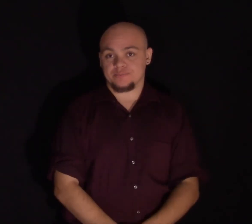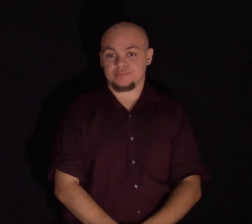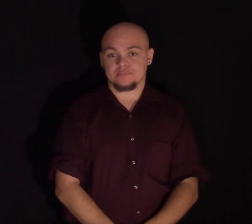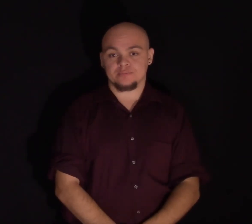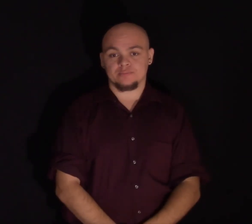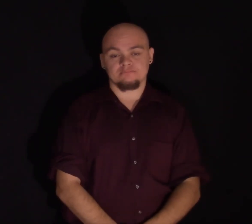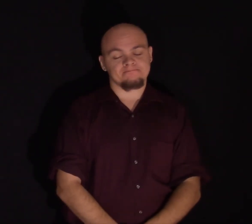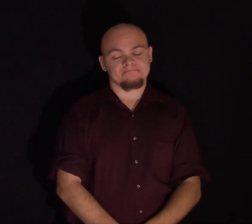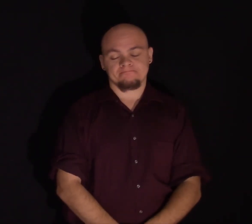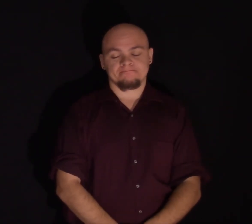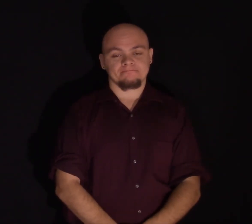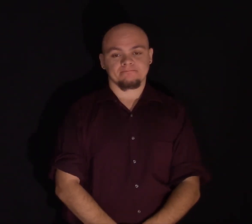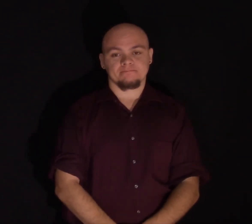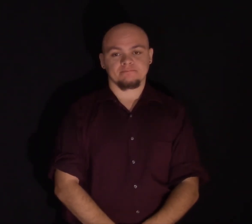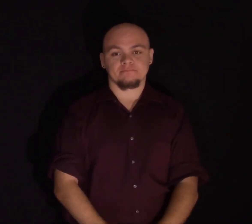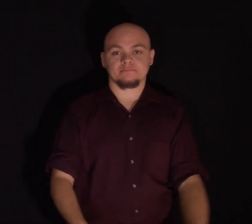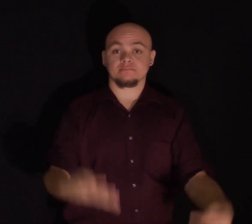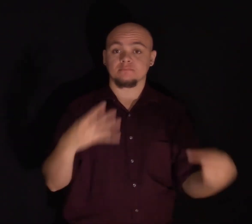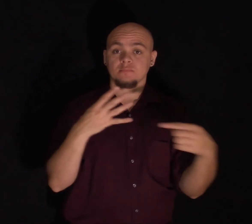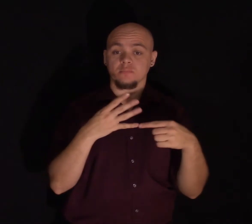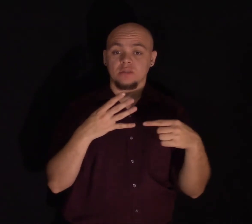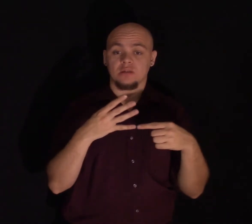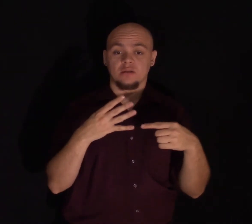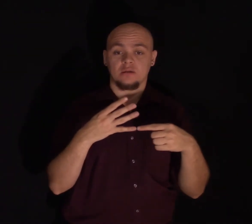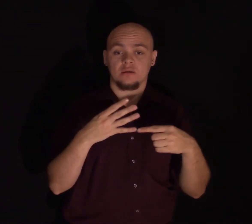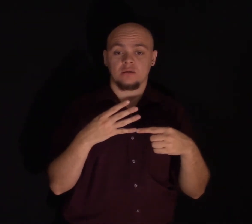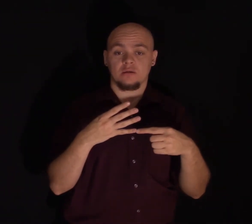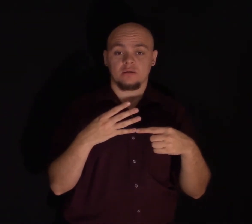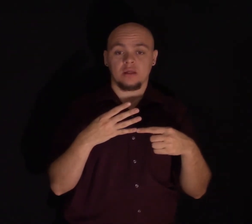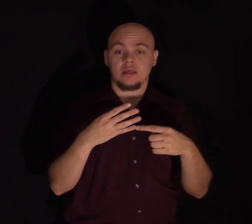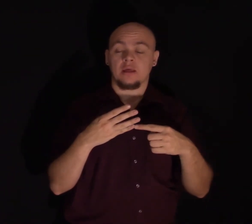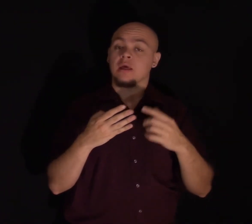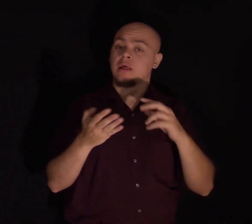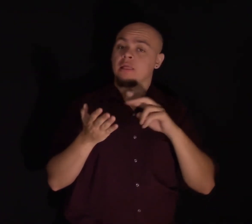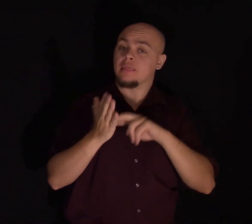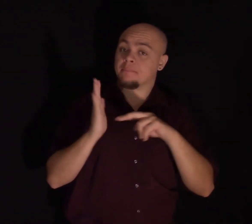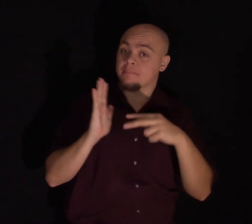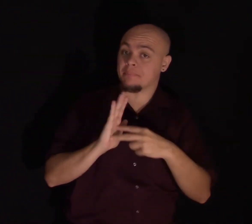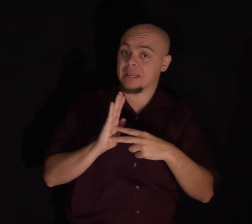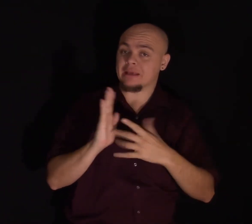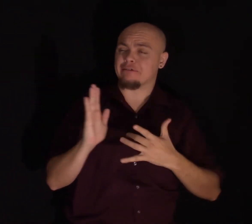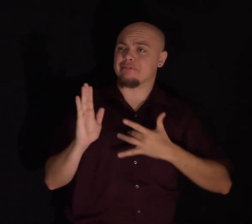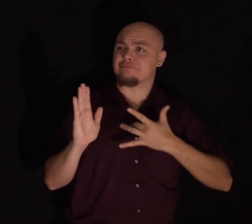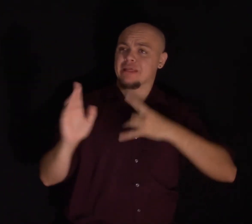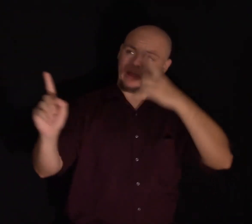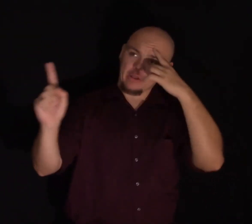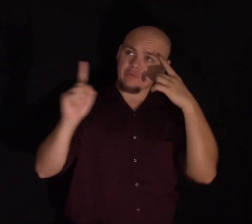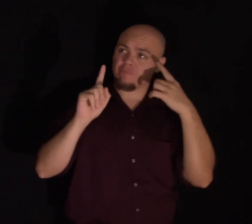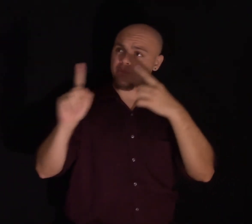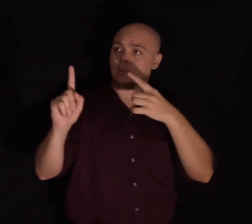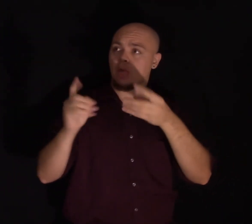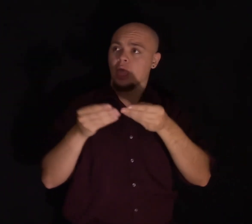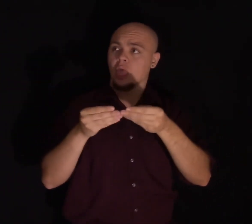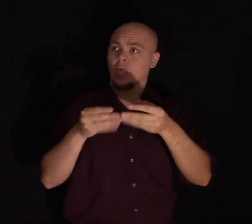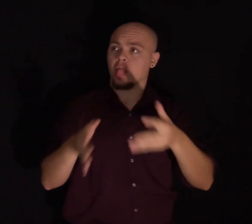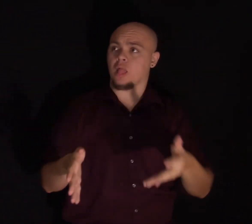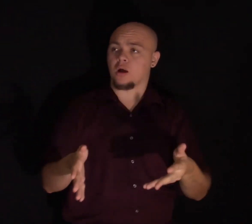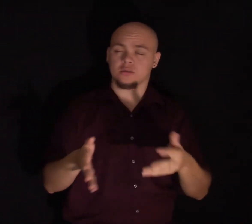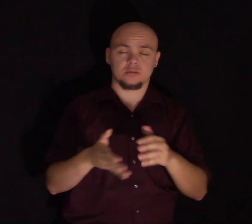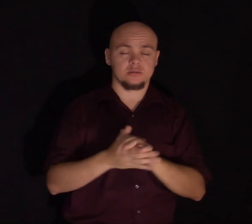There also is a pervasive loss of meaning and purpose that people are reporting.